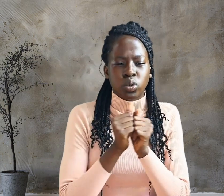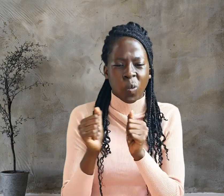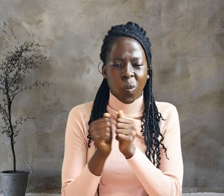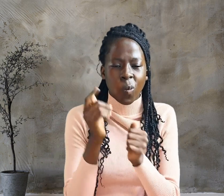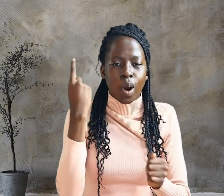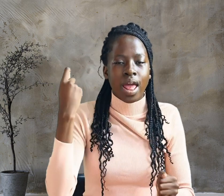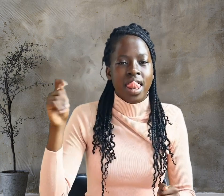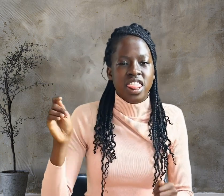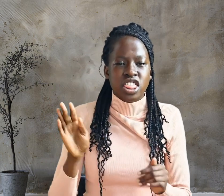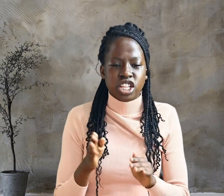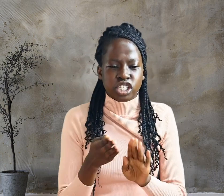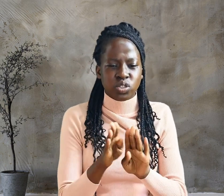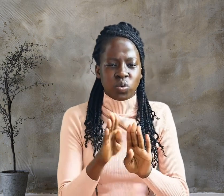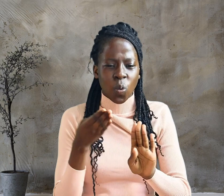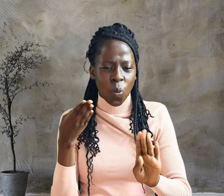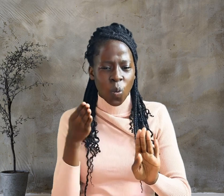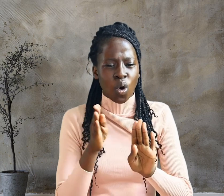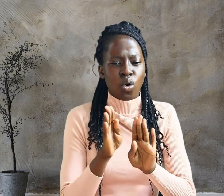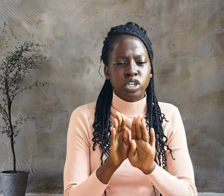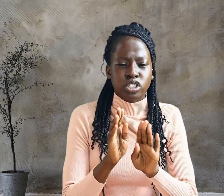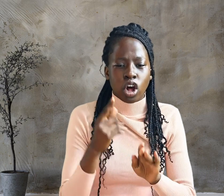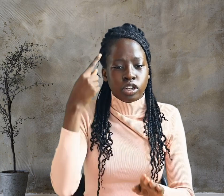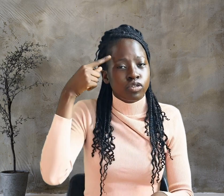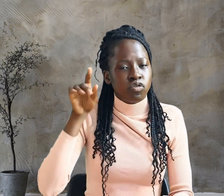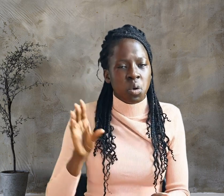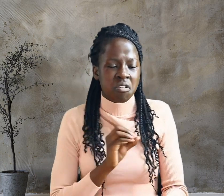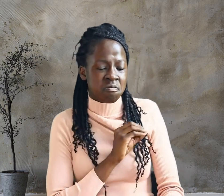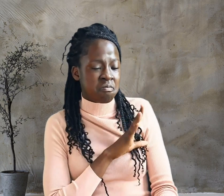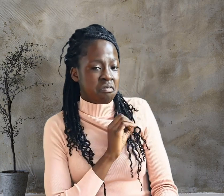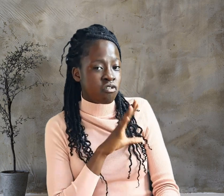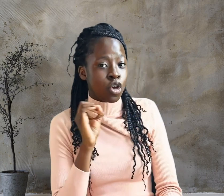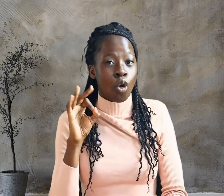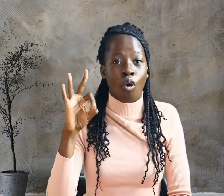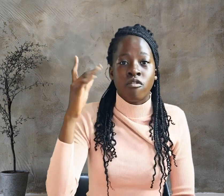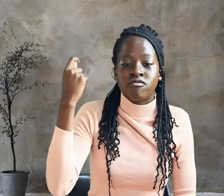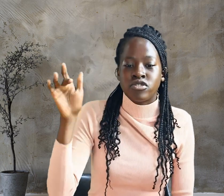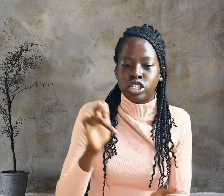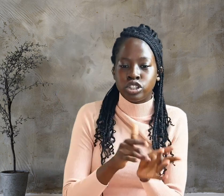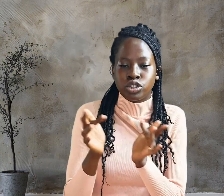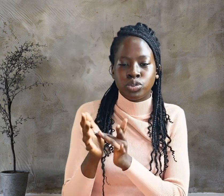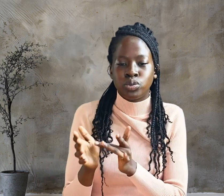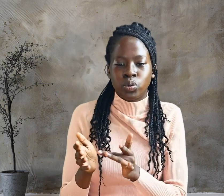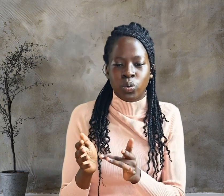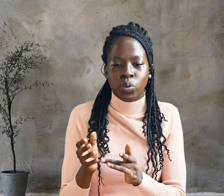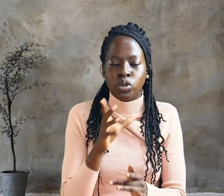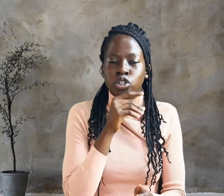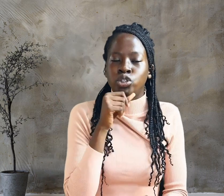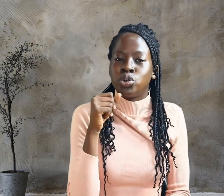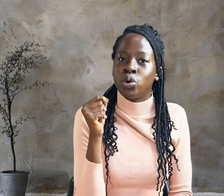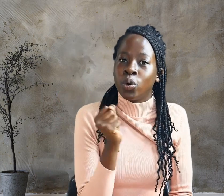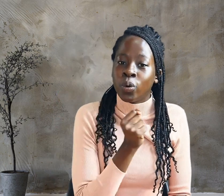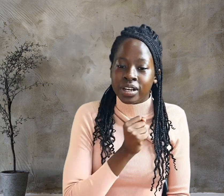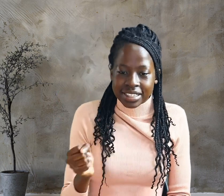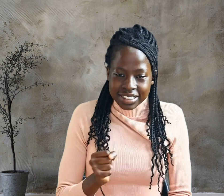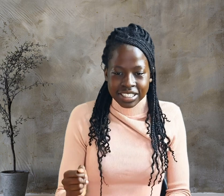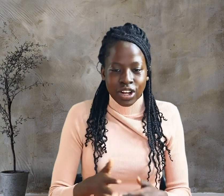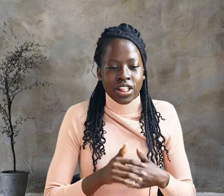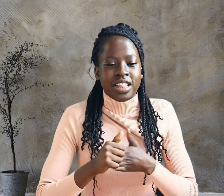locked for fear of the Jewish leaders, Jesus came and stood among them and said,